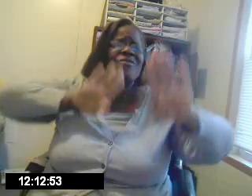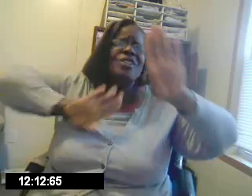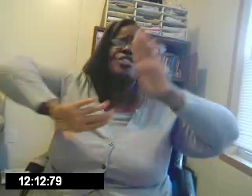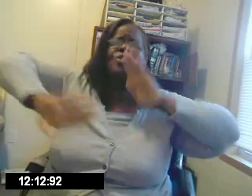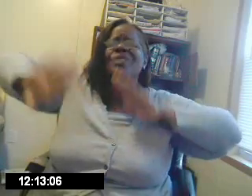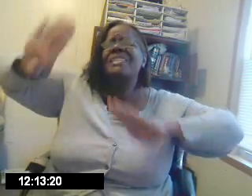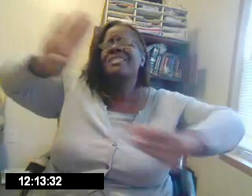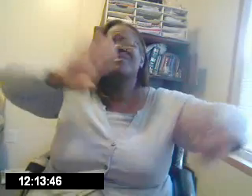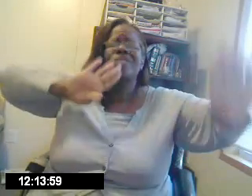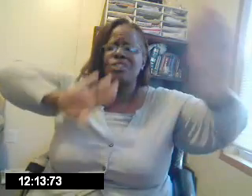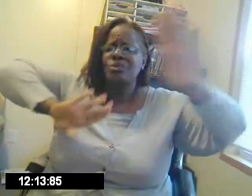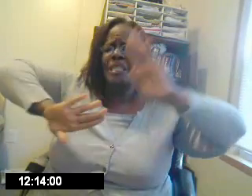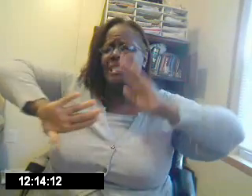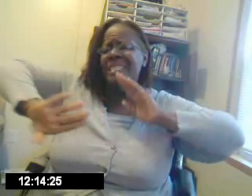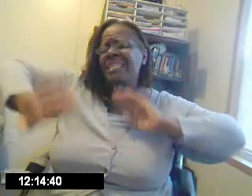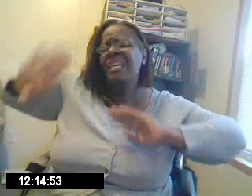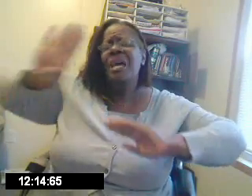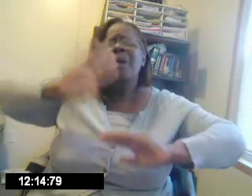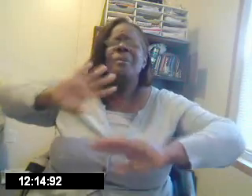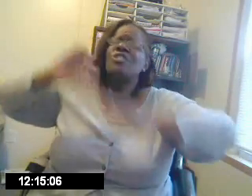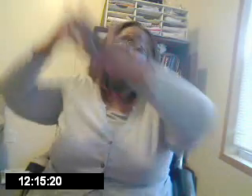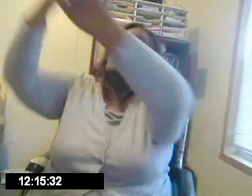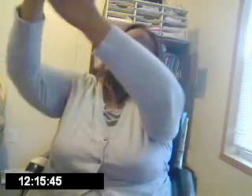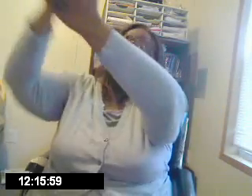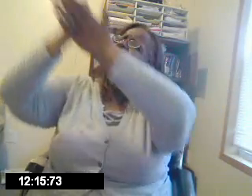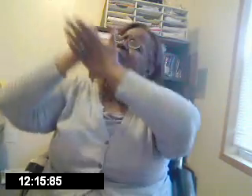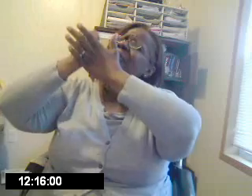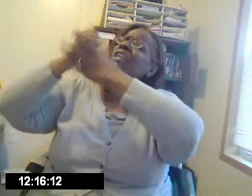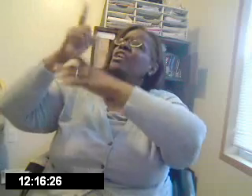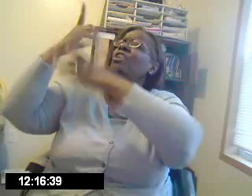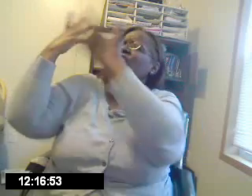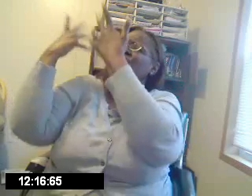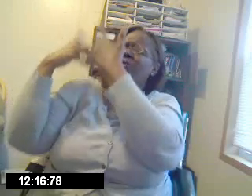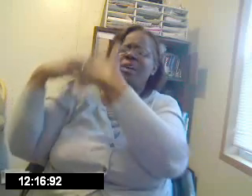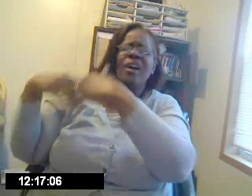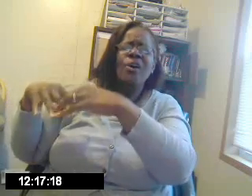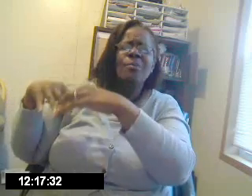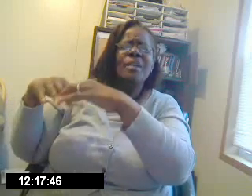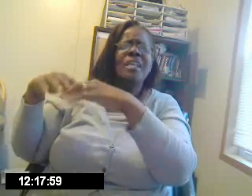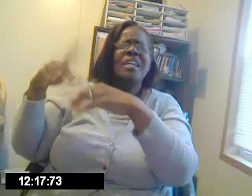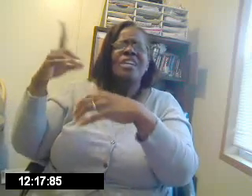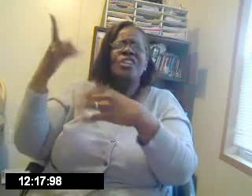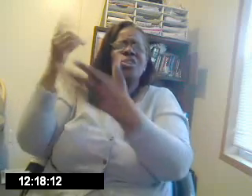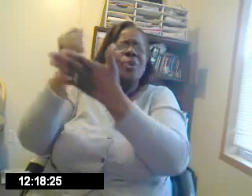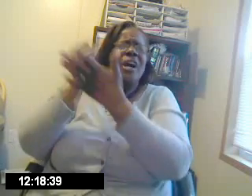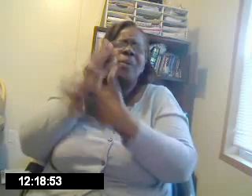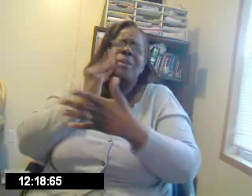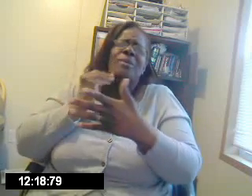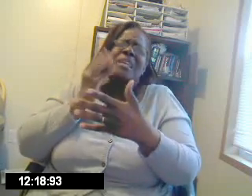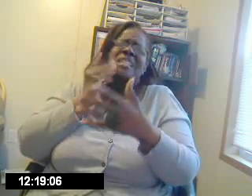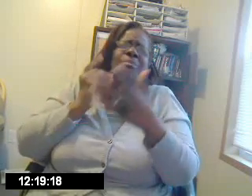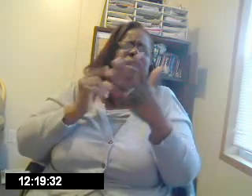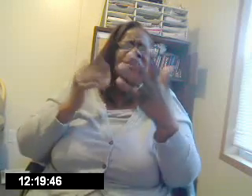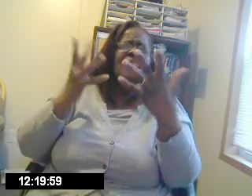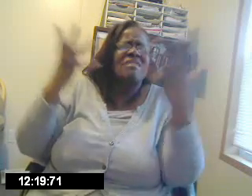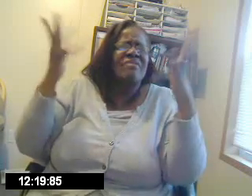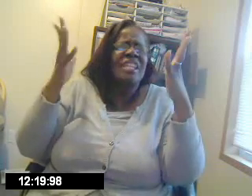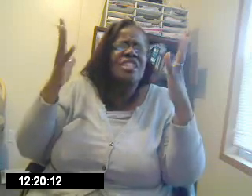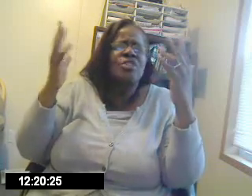frustration, frustration, but you helped me, you helped me, you helped me experience, finish,